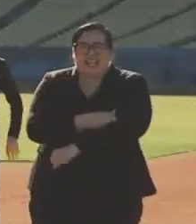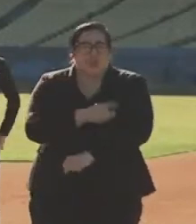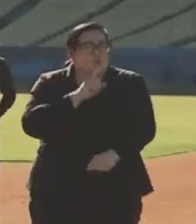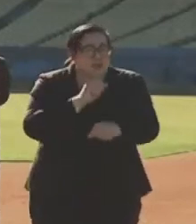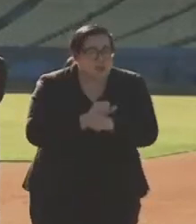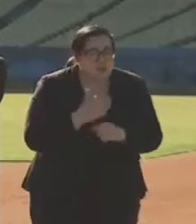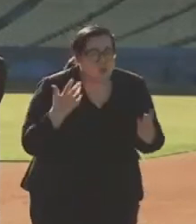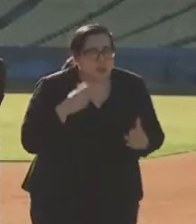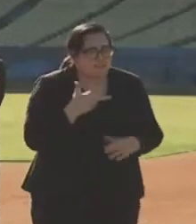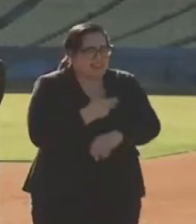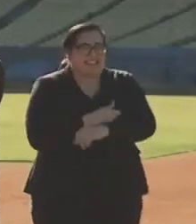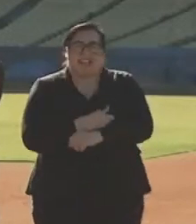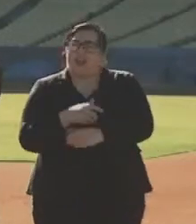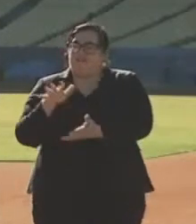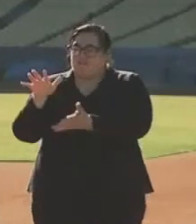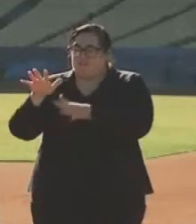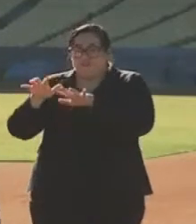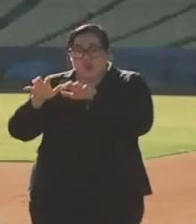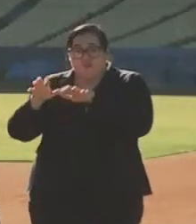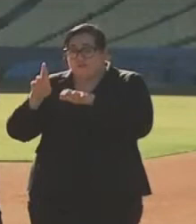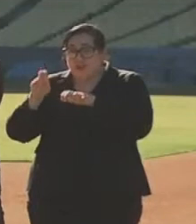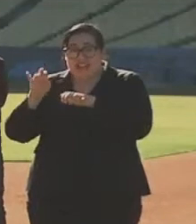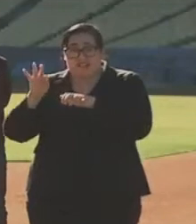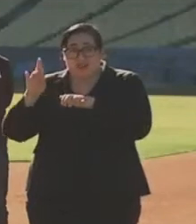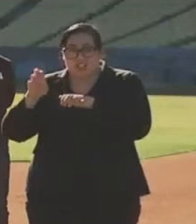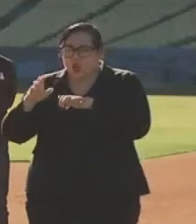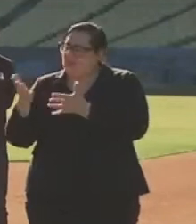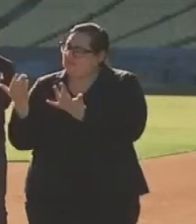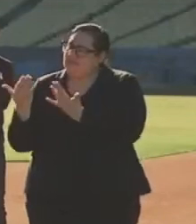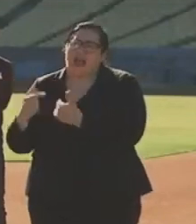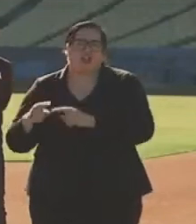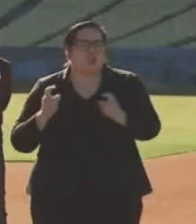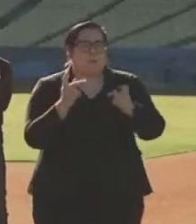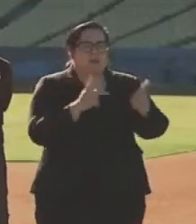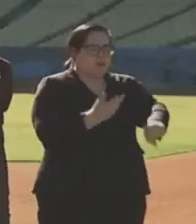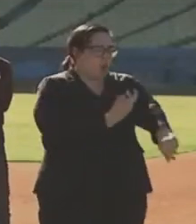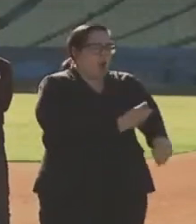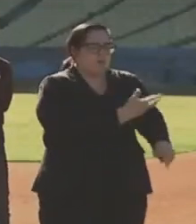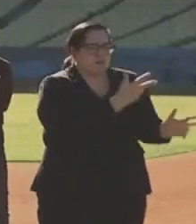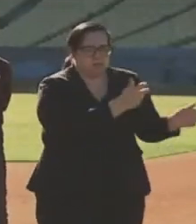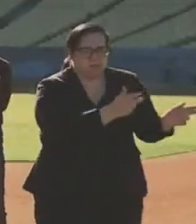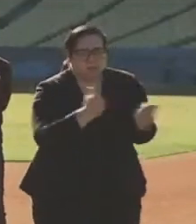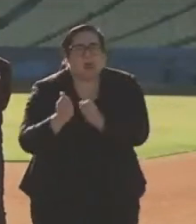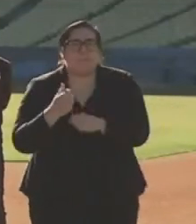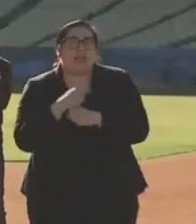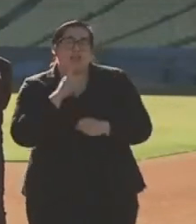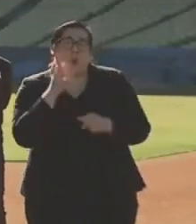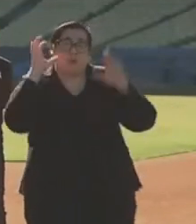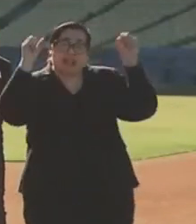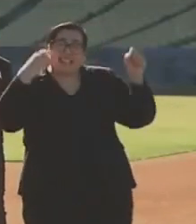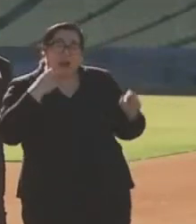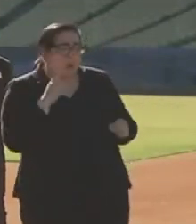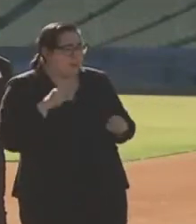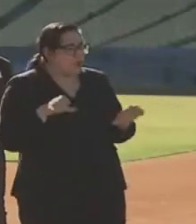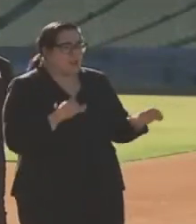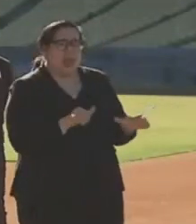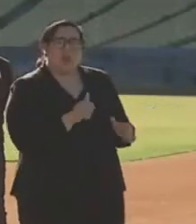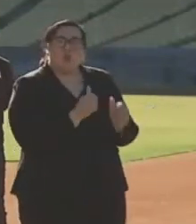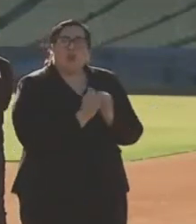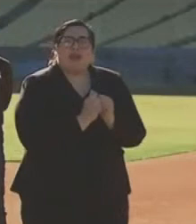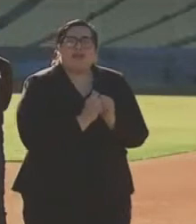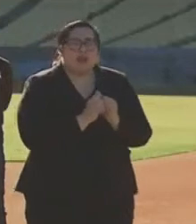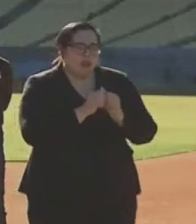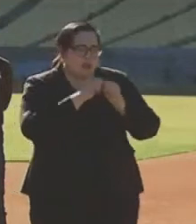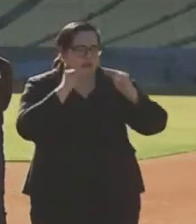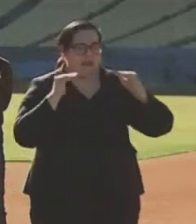we need to get these vaccines out of the freezer, and we need to get them into people's arms. We need to make sure, as the president said, we need to do that with a